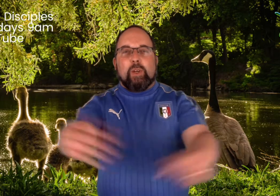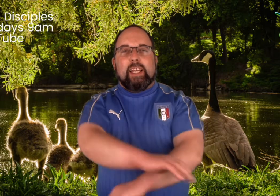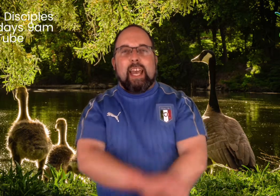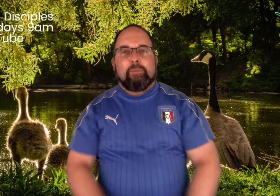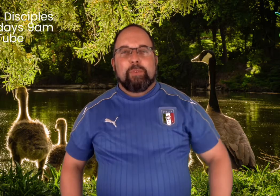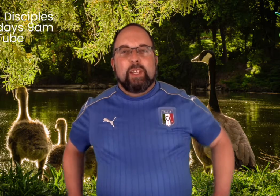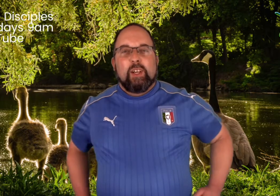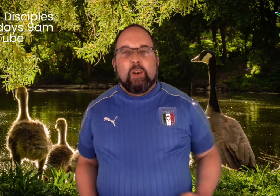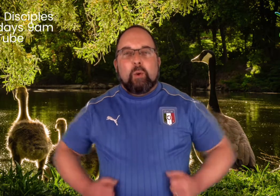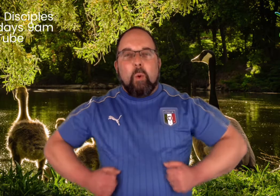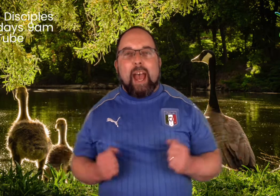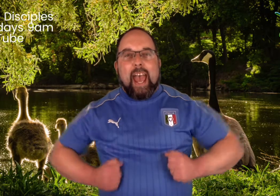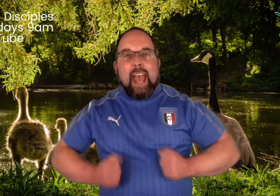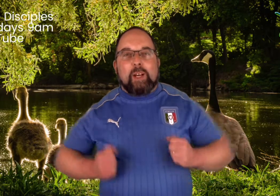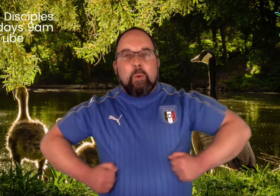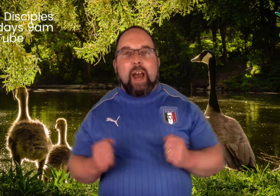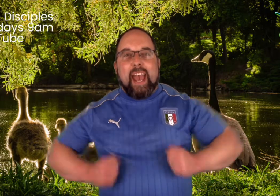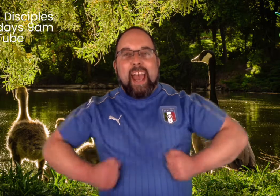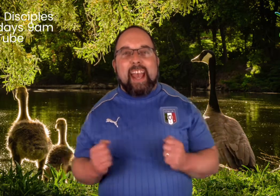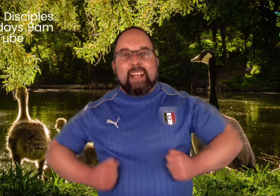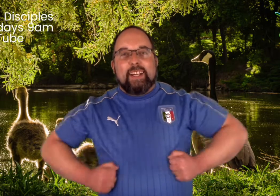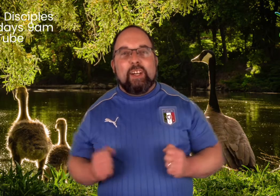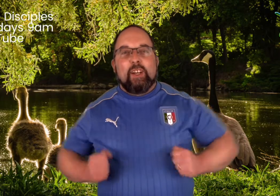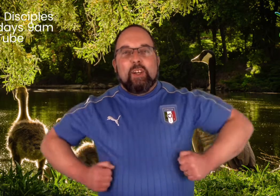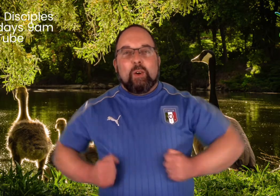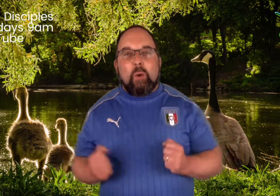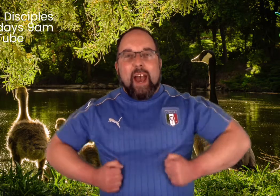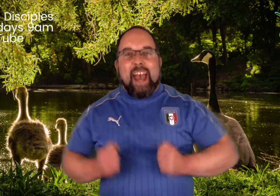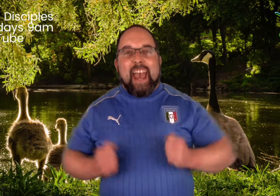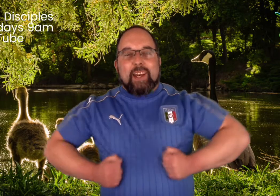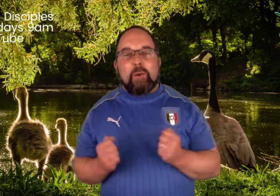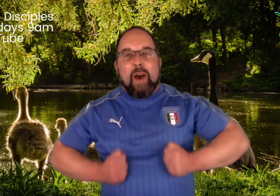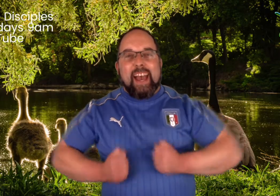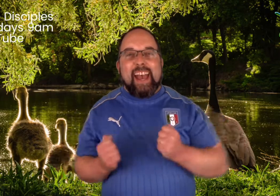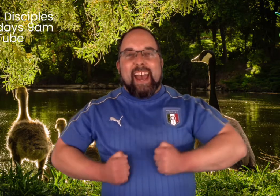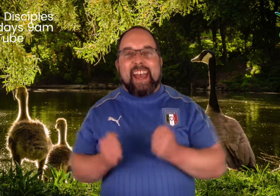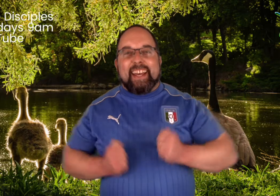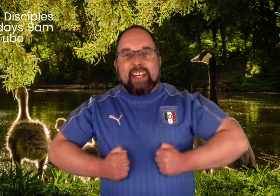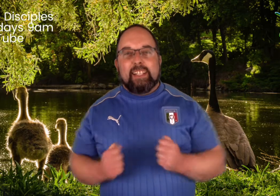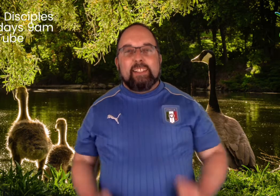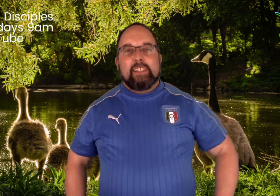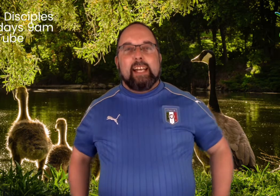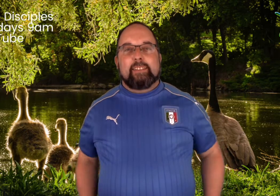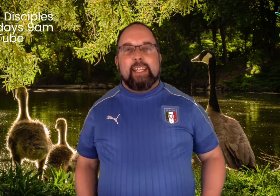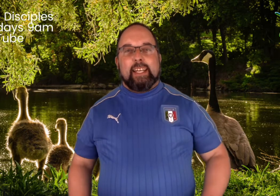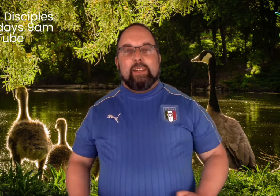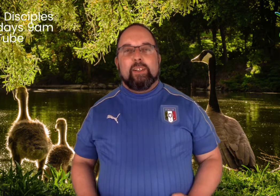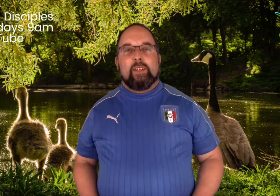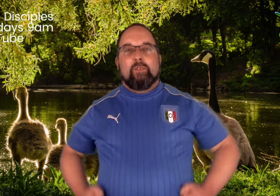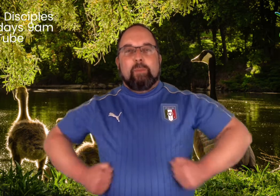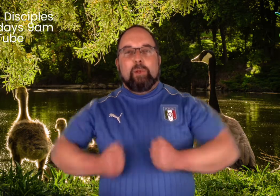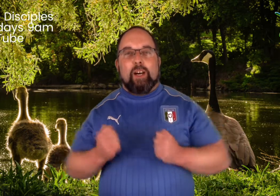again. Quack, quack. Quack, quack. That's it. Flap your arms.